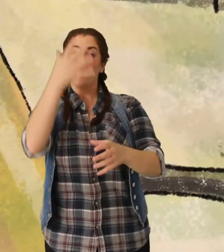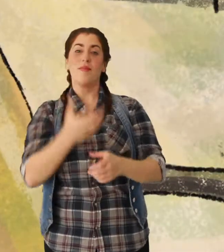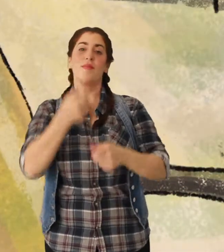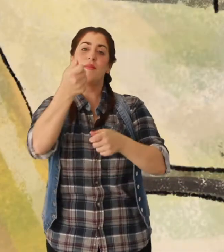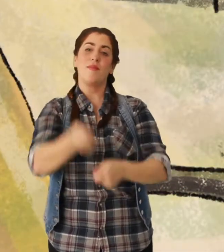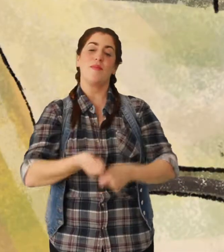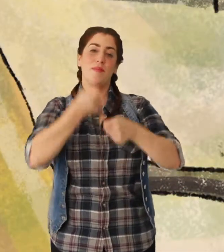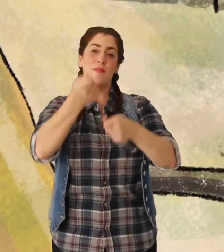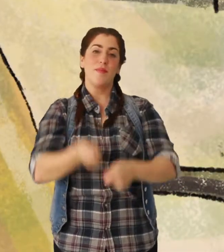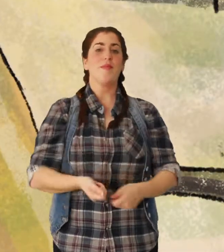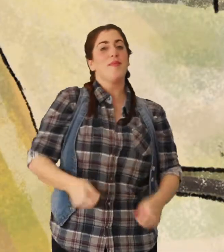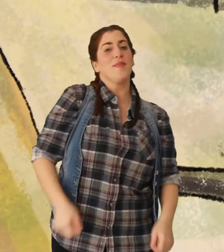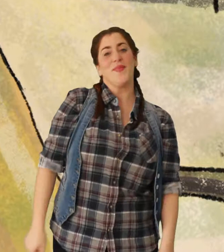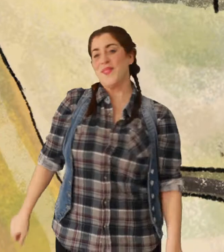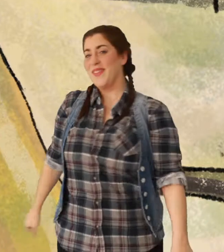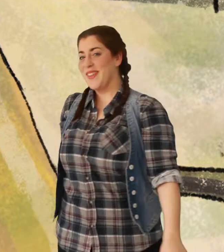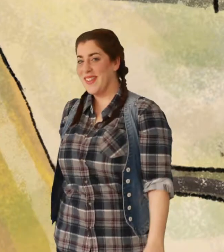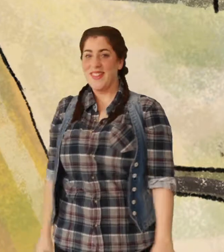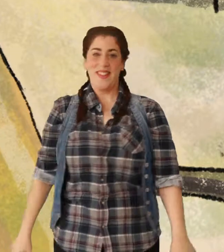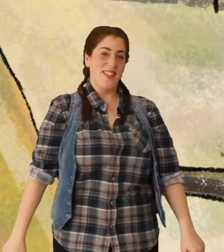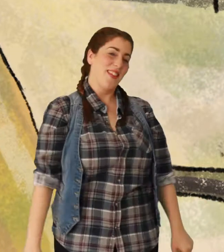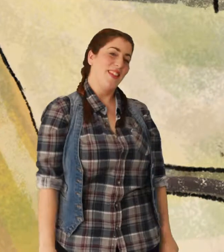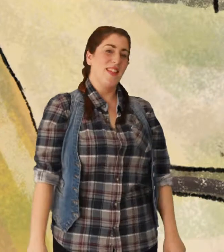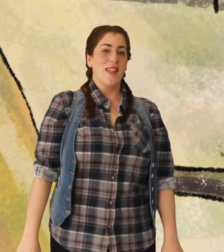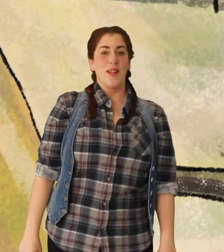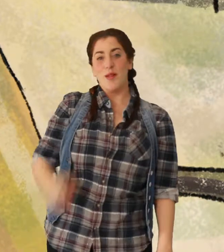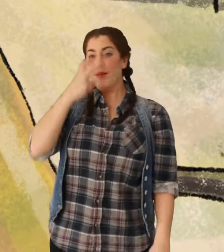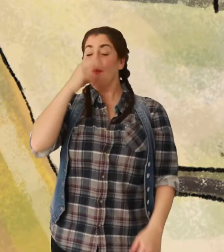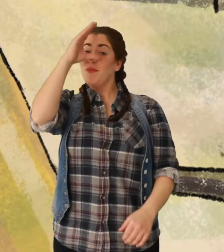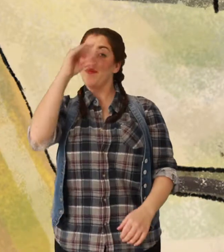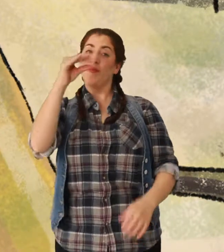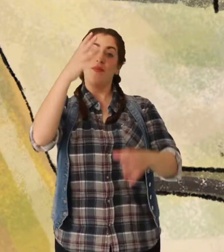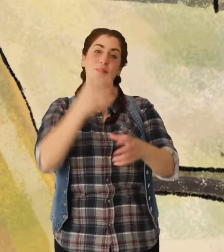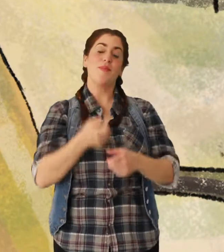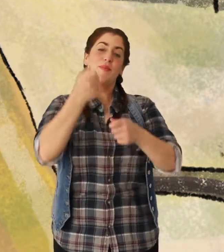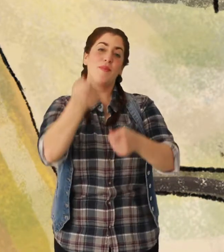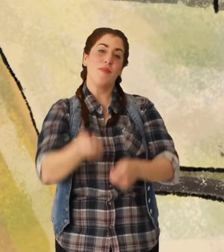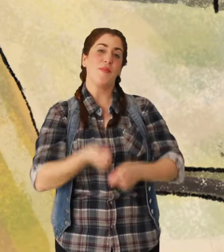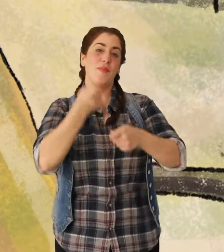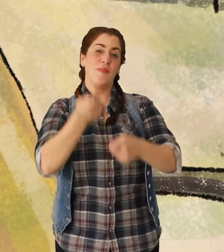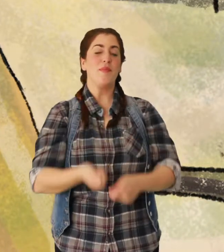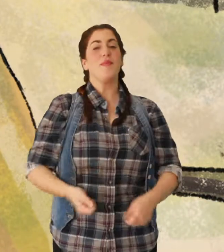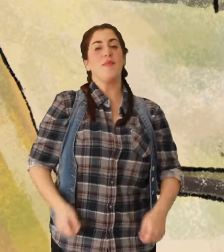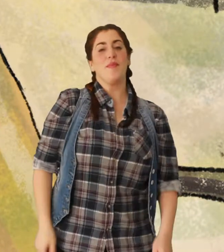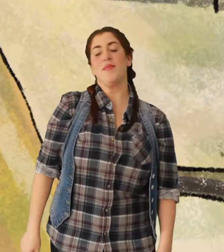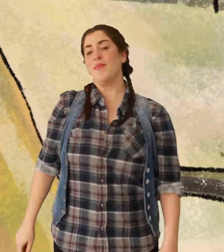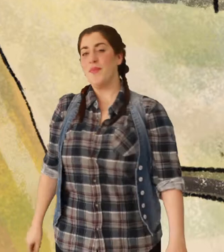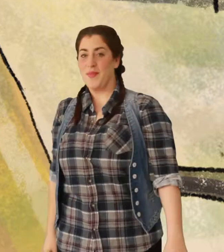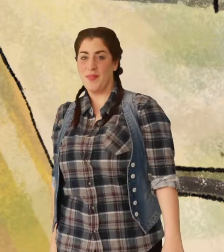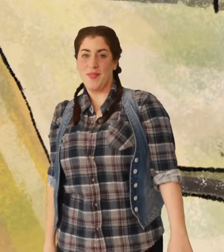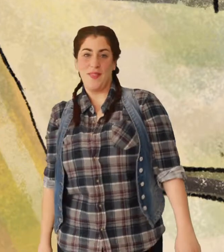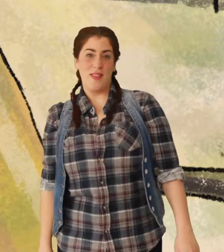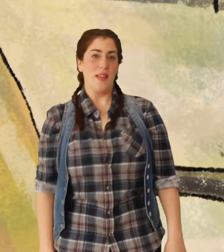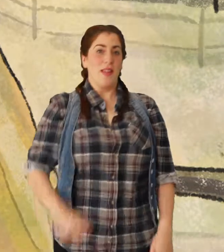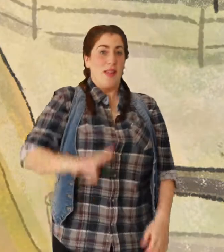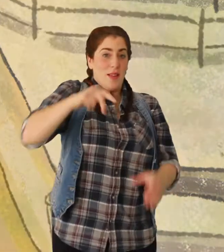MacDonald had a farm, ee-ah, ee-ah-oh Old MacDonald had a farm, ee-ah,